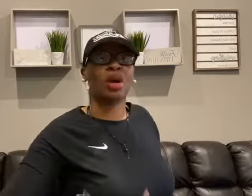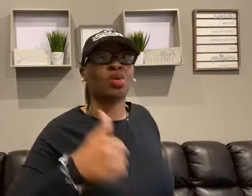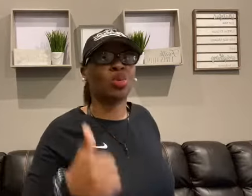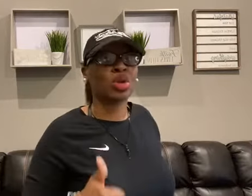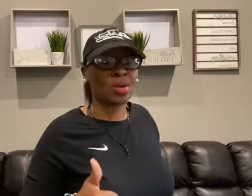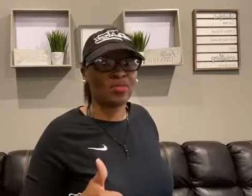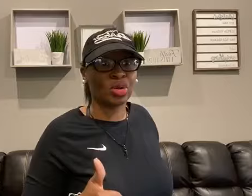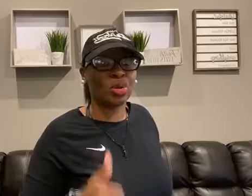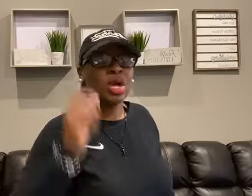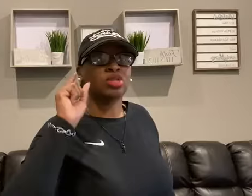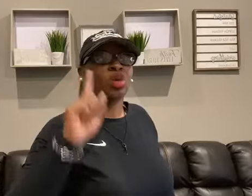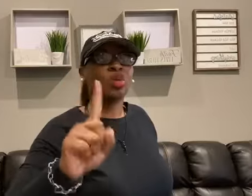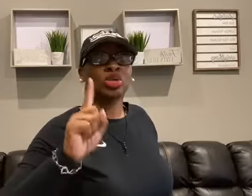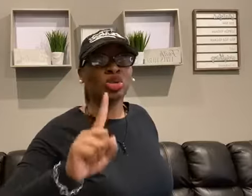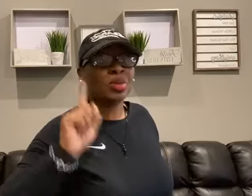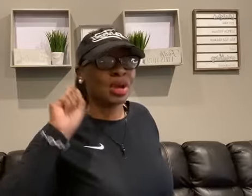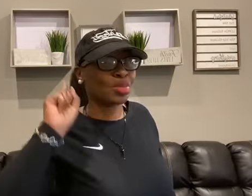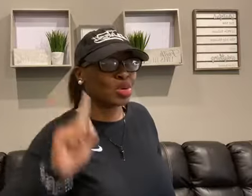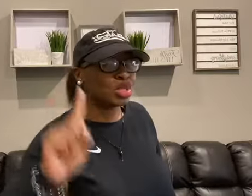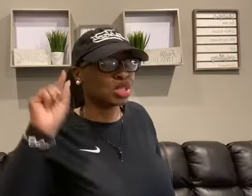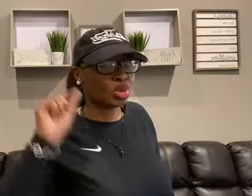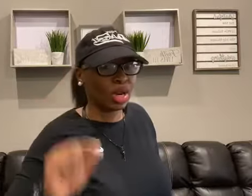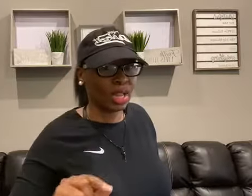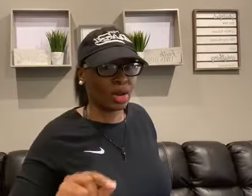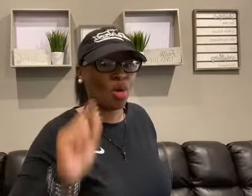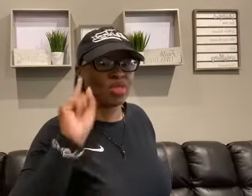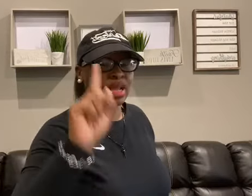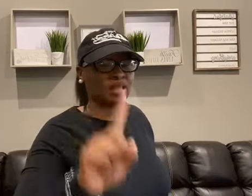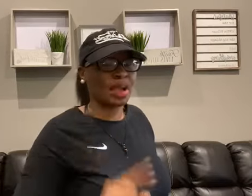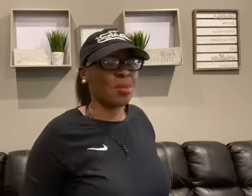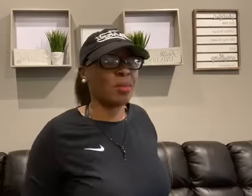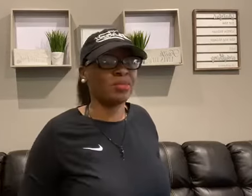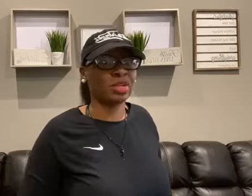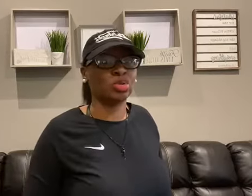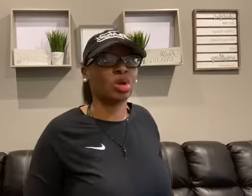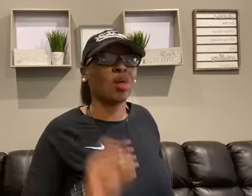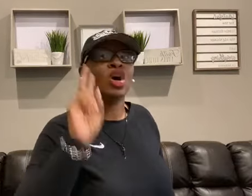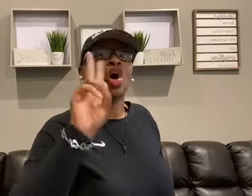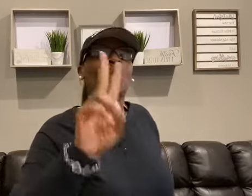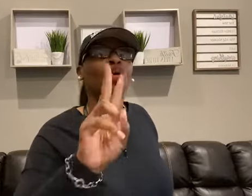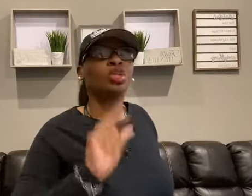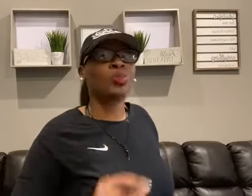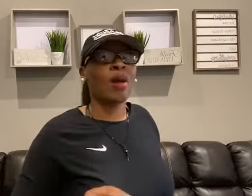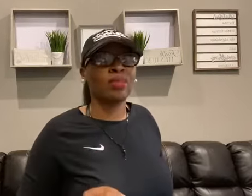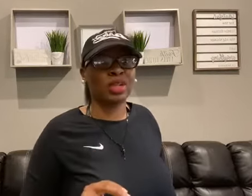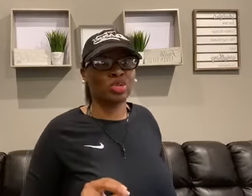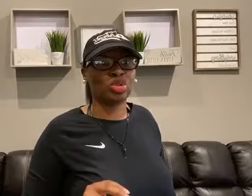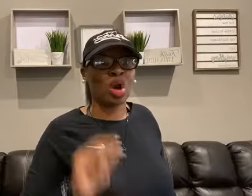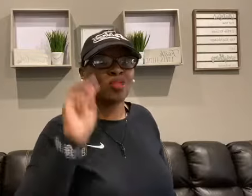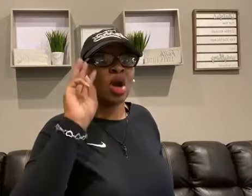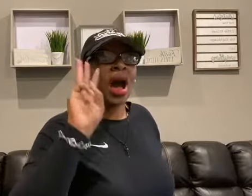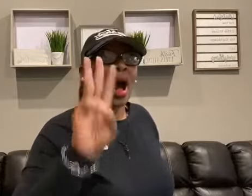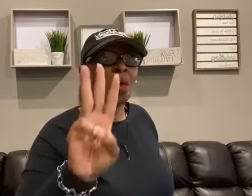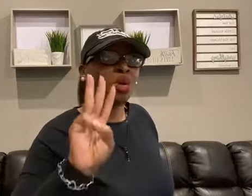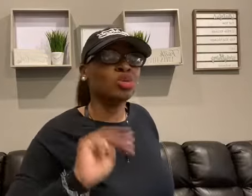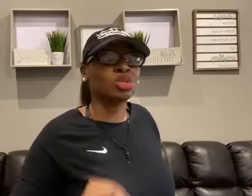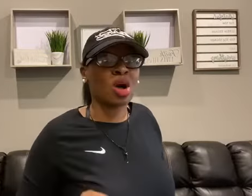talking about growing your revenue. So I want you to become crystal clear on the exact problem that you solve, whose problem that you solve, how are you